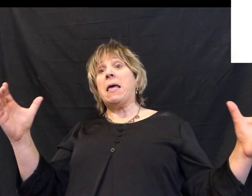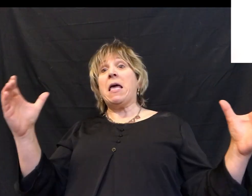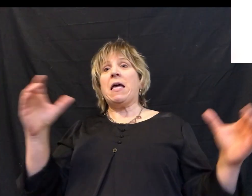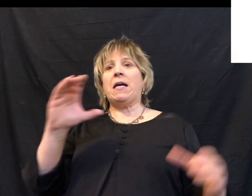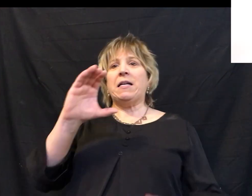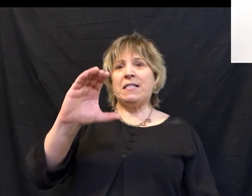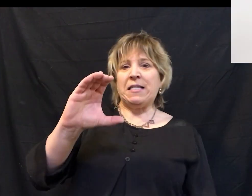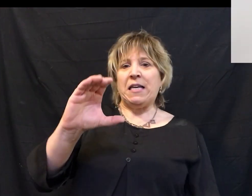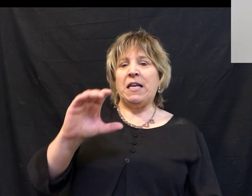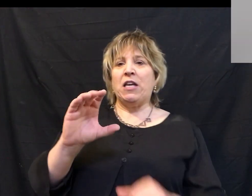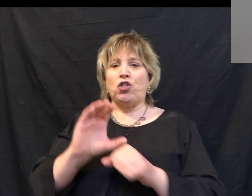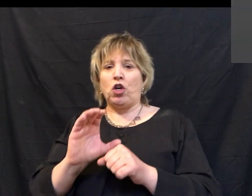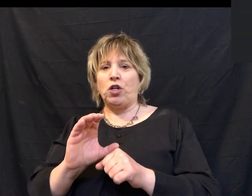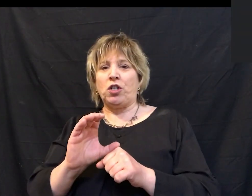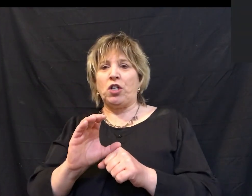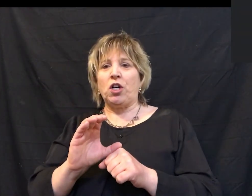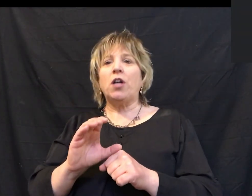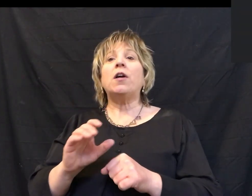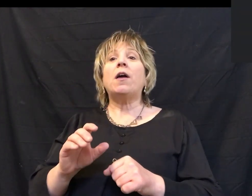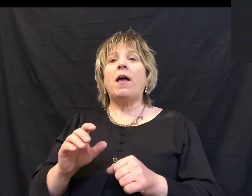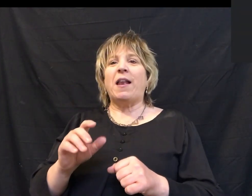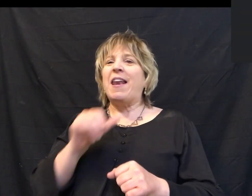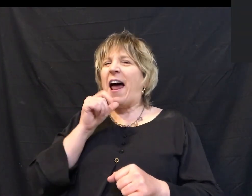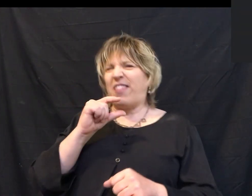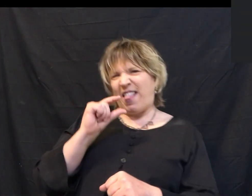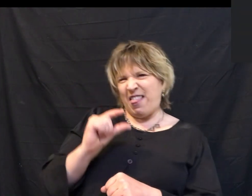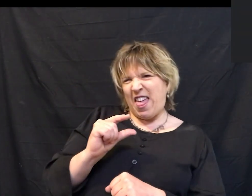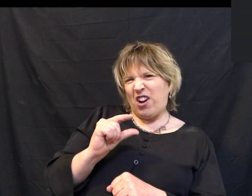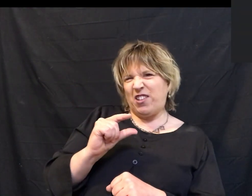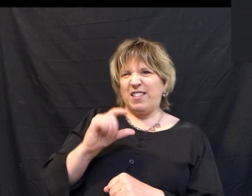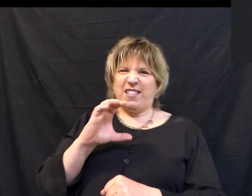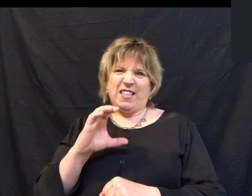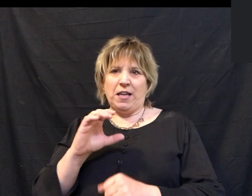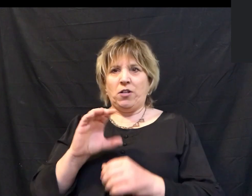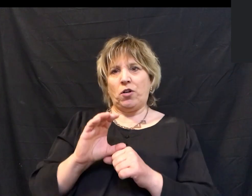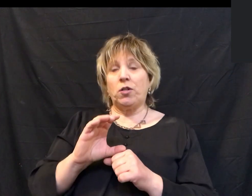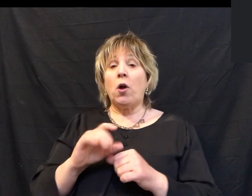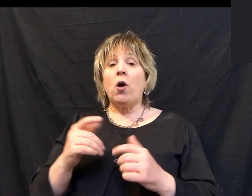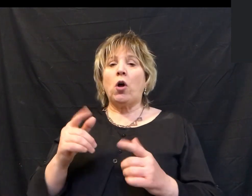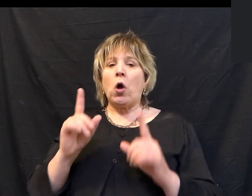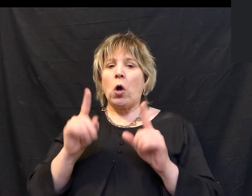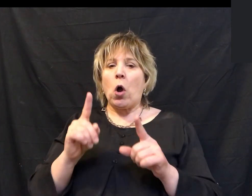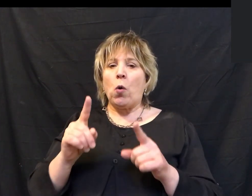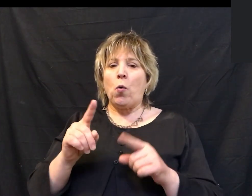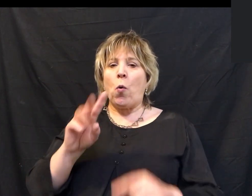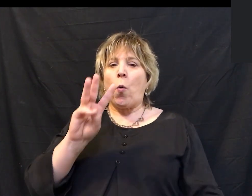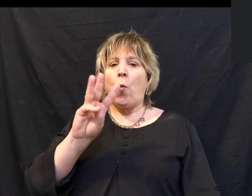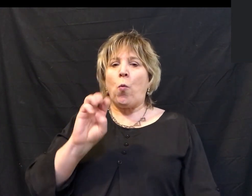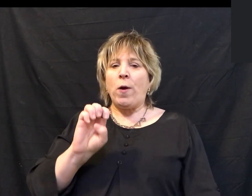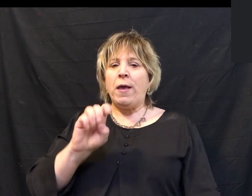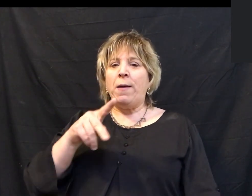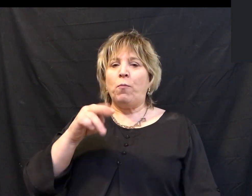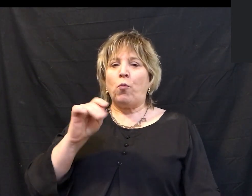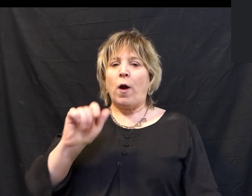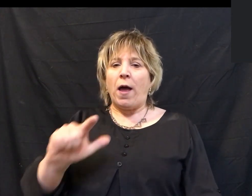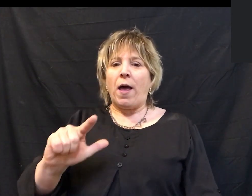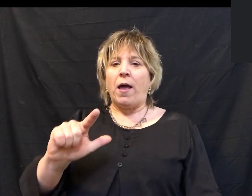not Little C Pure Heart Church, joins together in prayer. If you're looking to be part of this movement, then go to the website, WePrayAllDay.com.